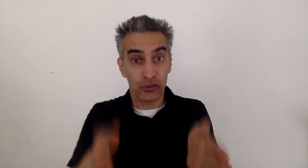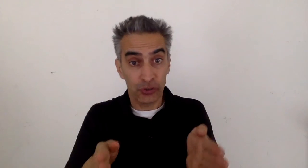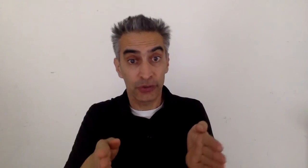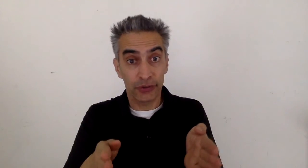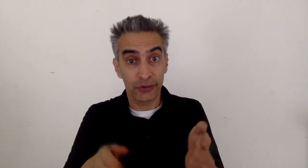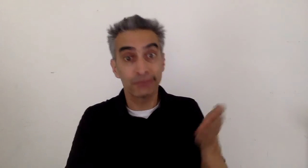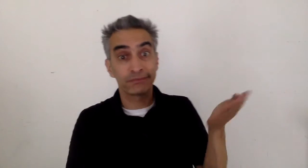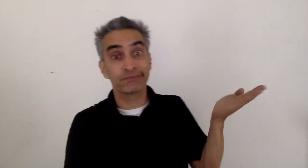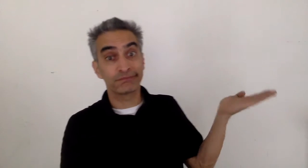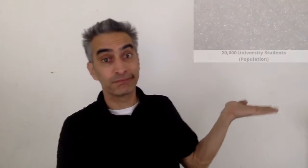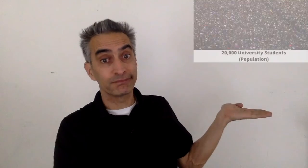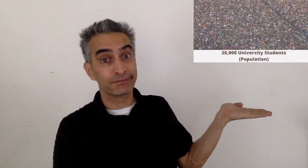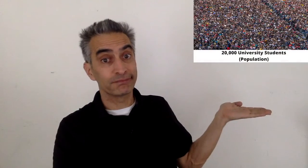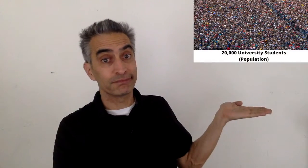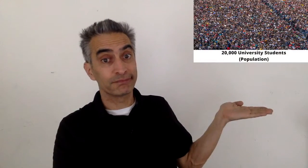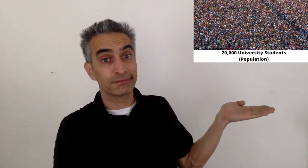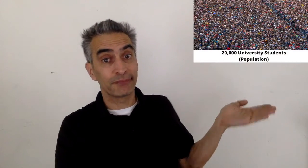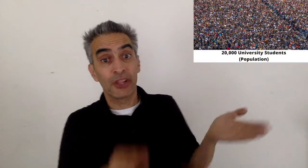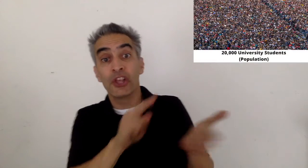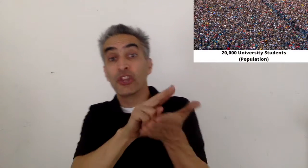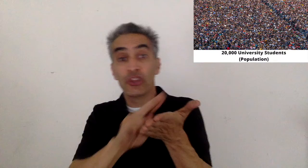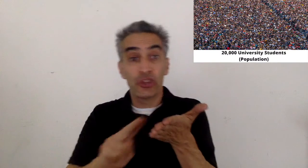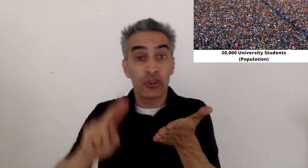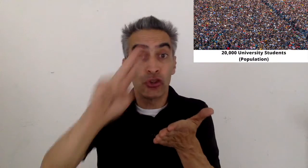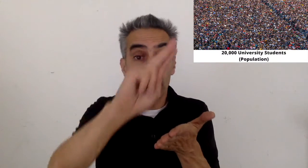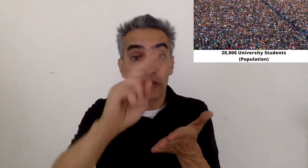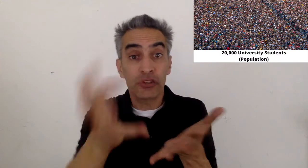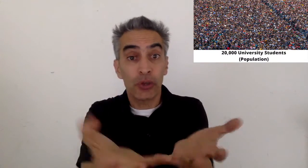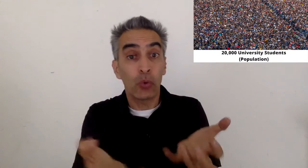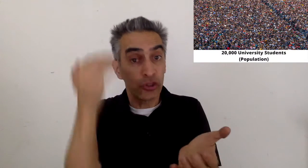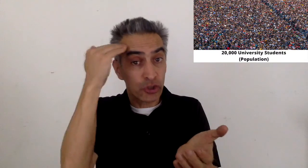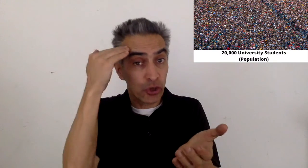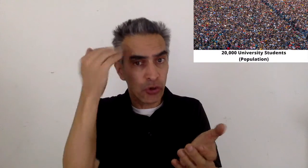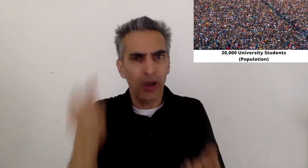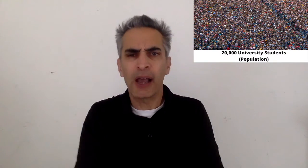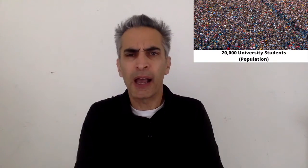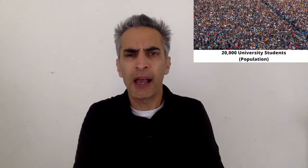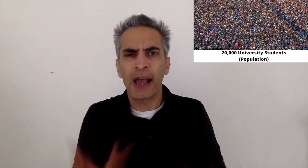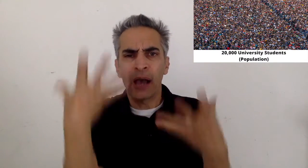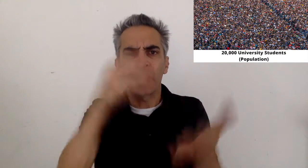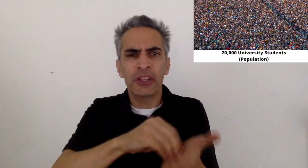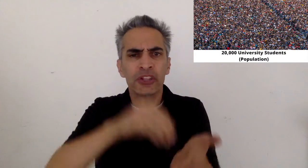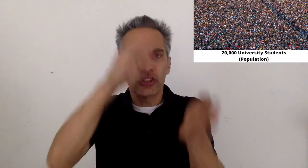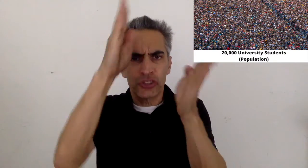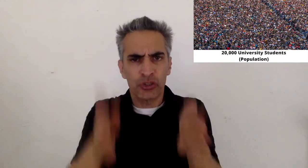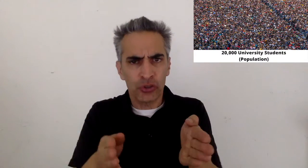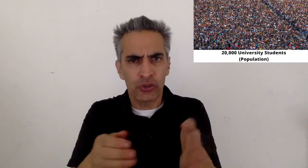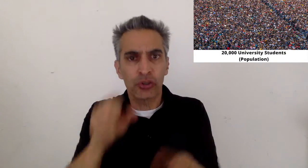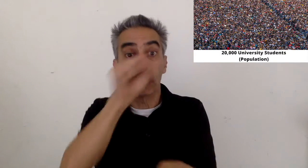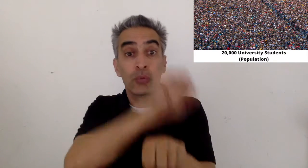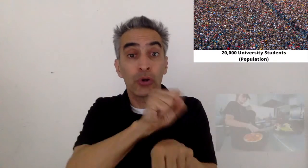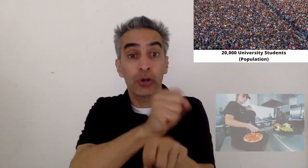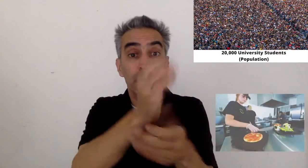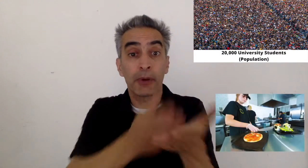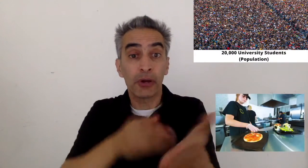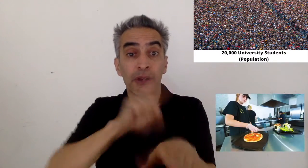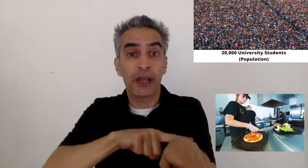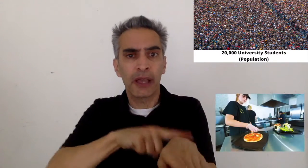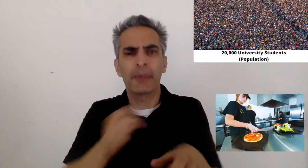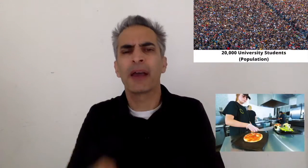and the university wants to know how many students work part